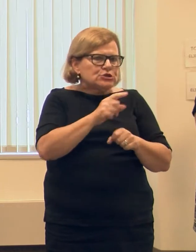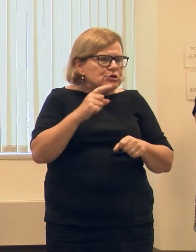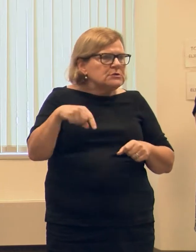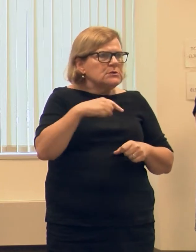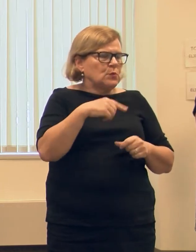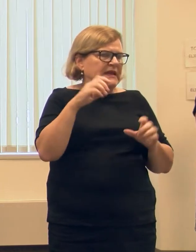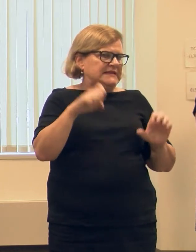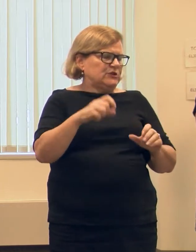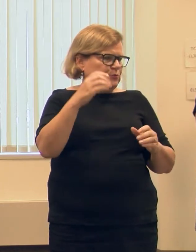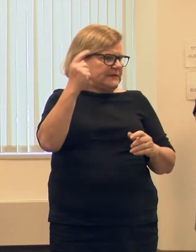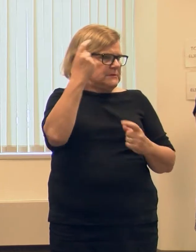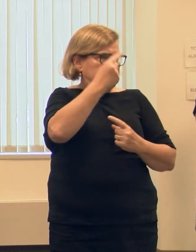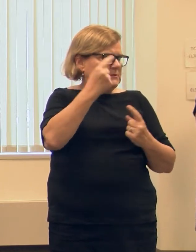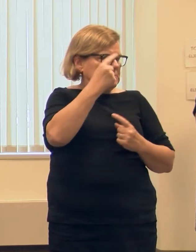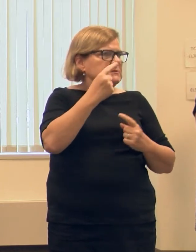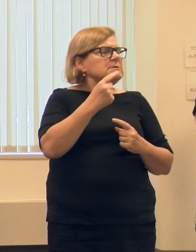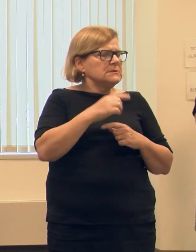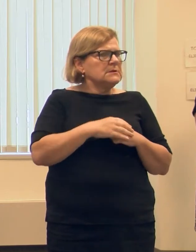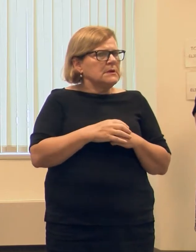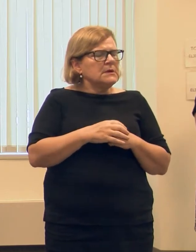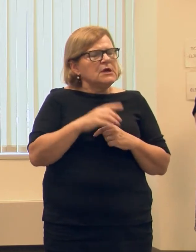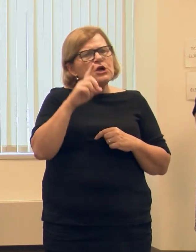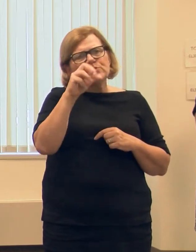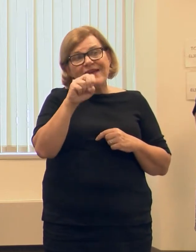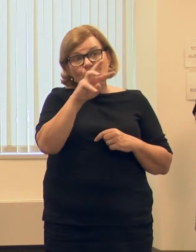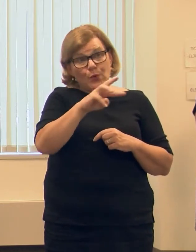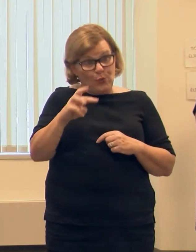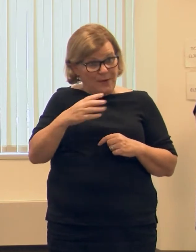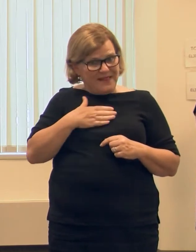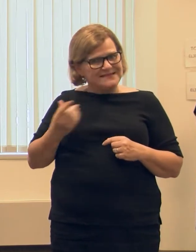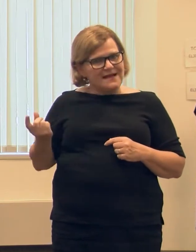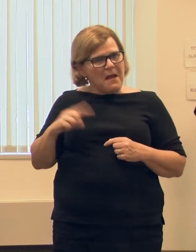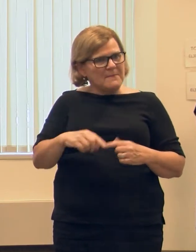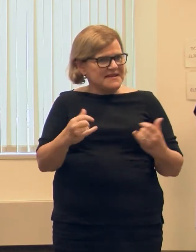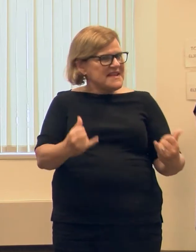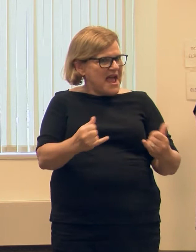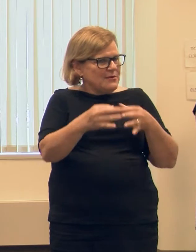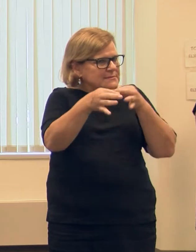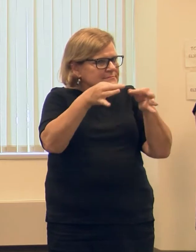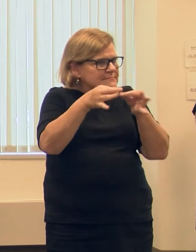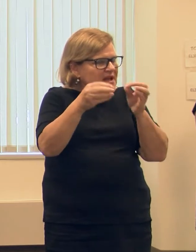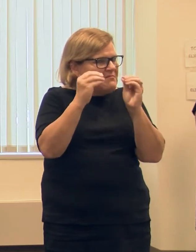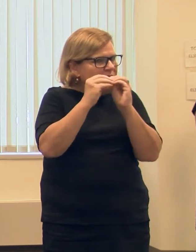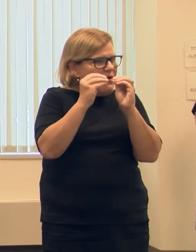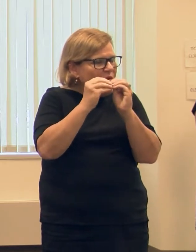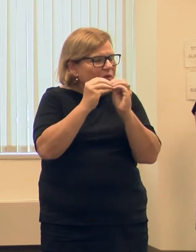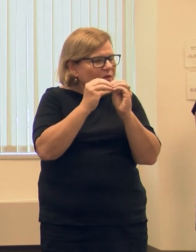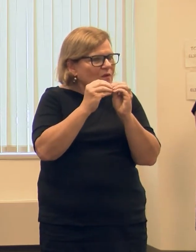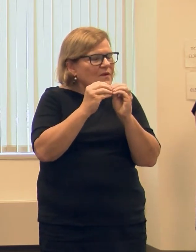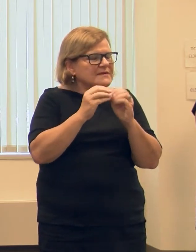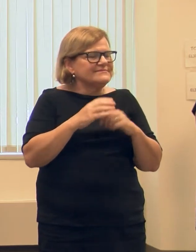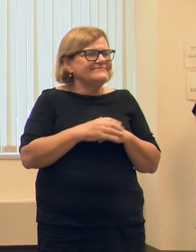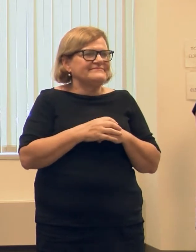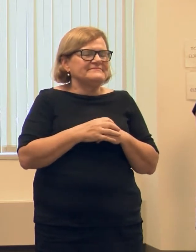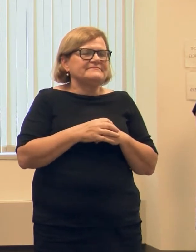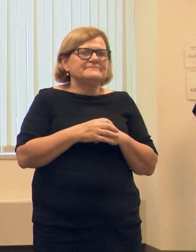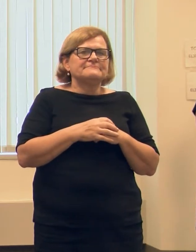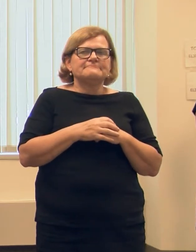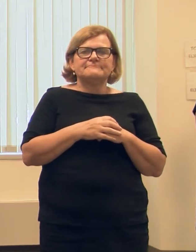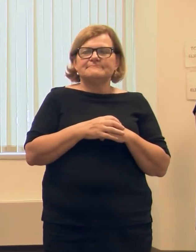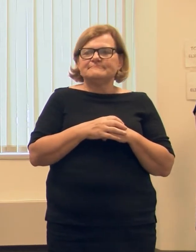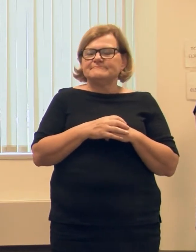things that we needed to be mindful of. And so Dave Woodward, if you want to come up and give us some more detail, that would be awesome. Thank you.